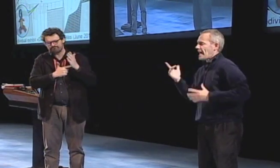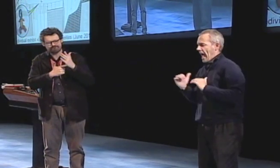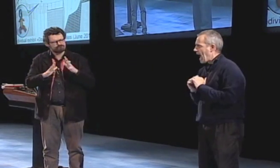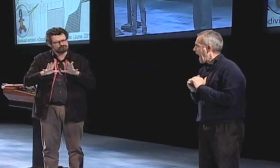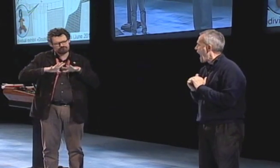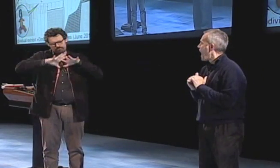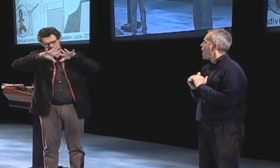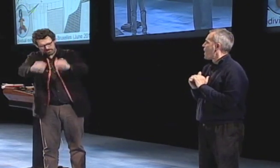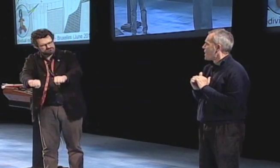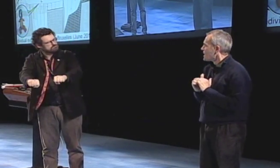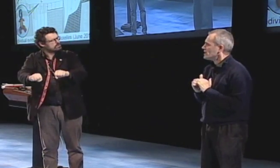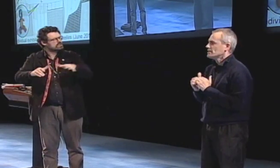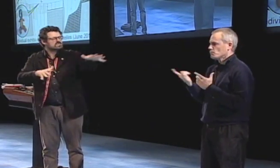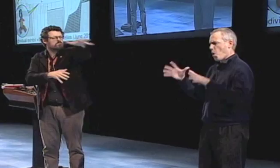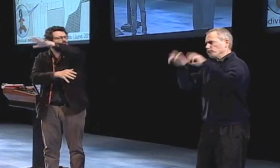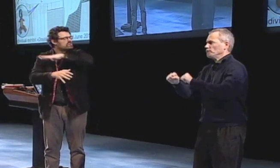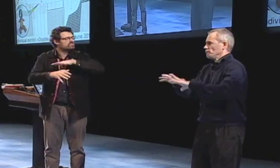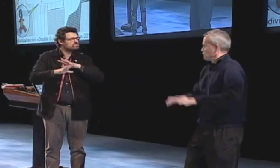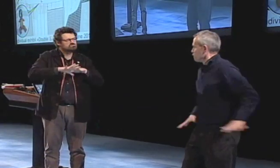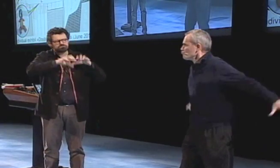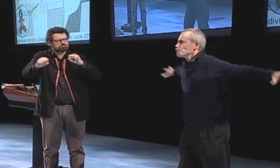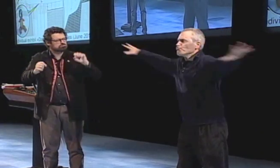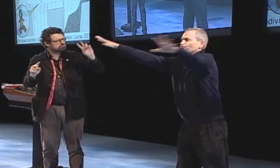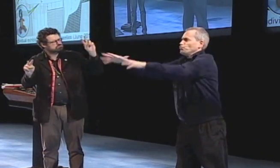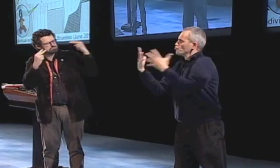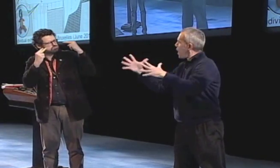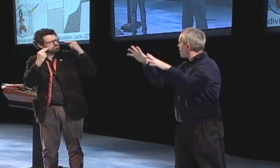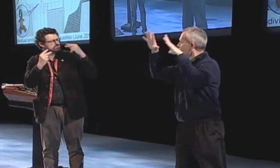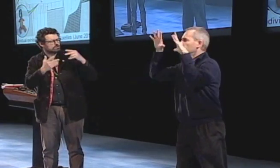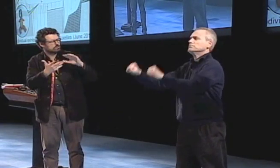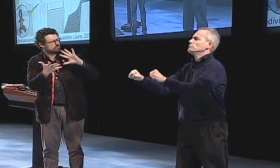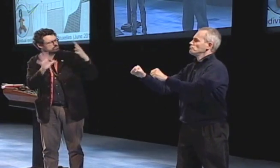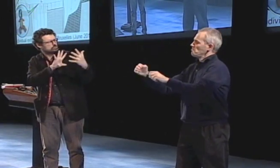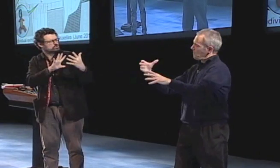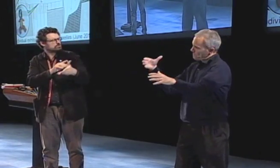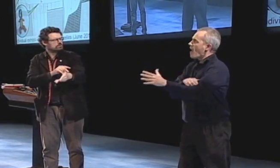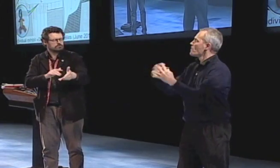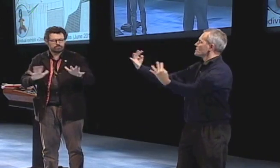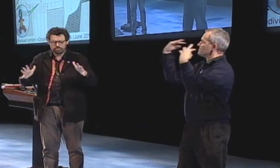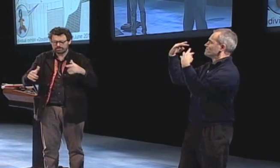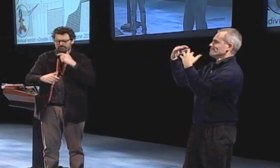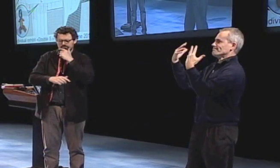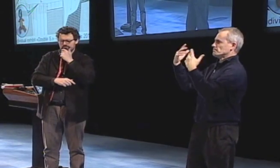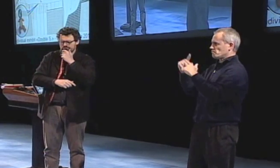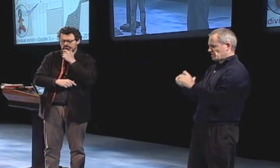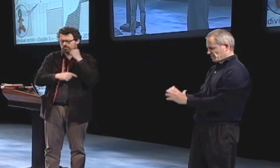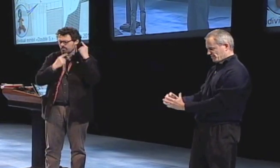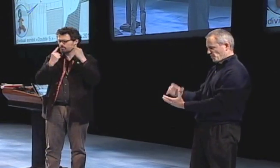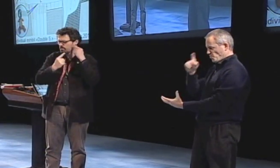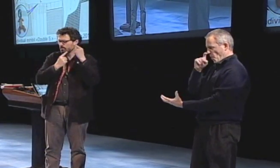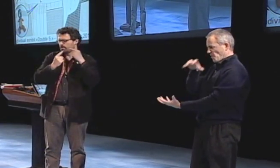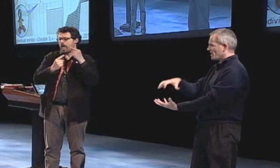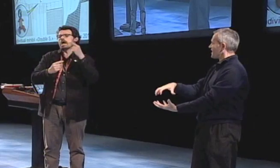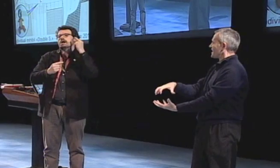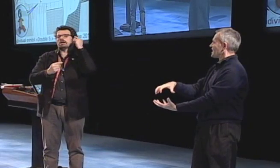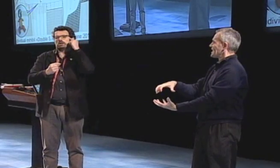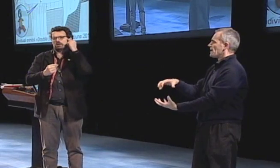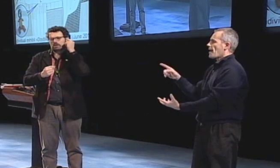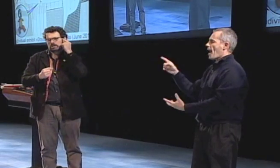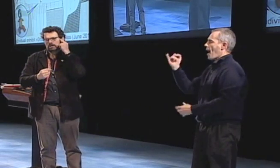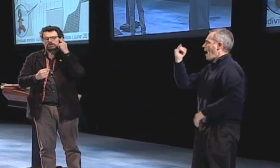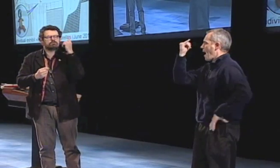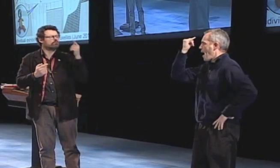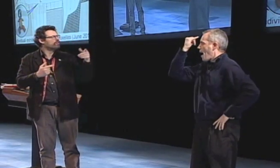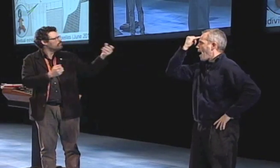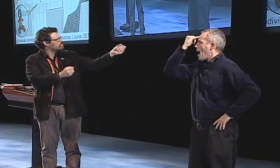hearing aid batteries on the face so I thought we could use that doll in this large space and it would be very very powerful